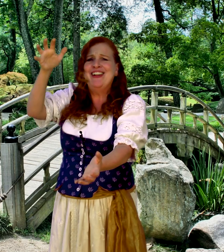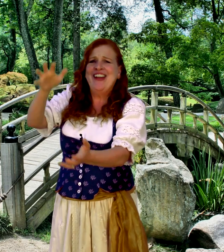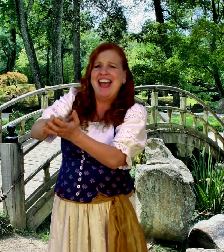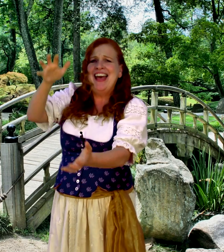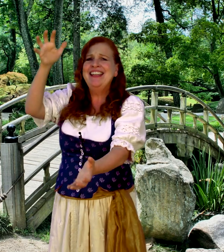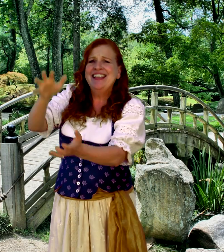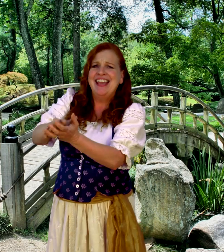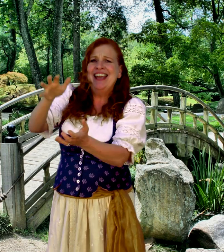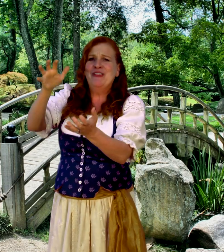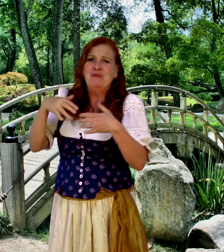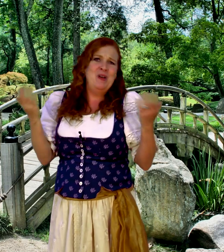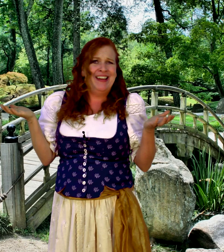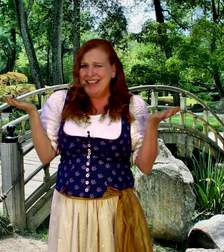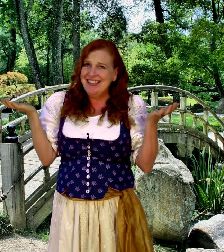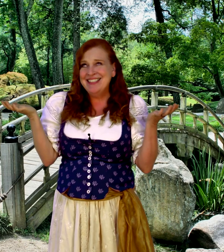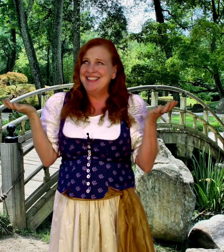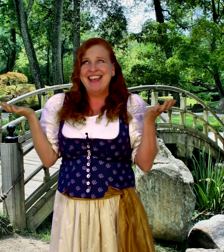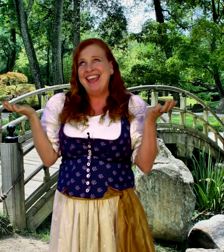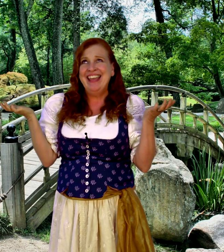Alligator, Alligator, What Do You Say?